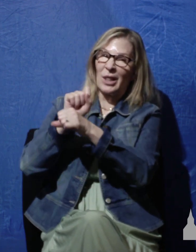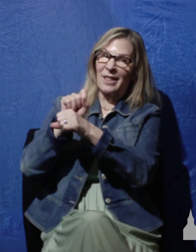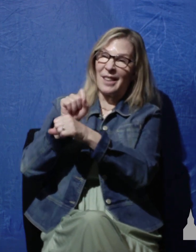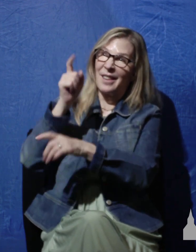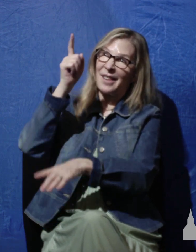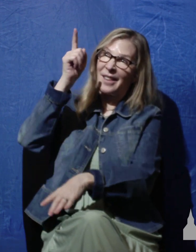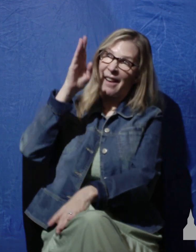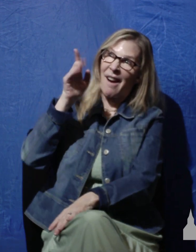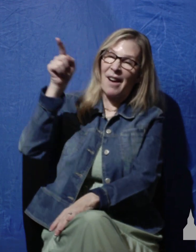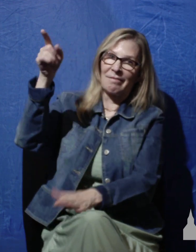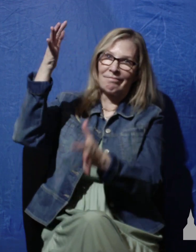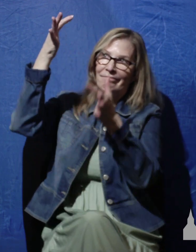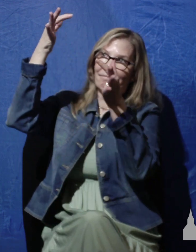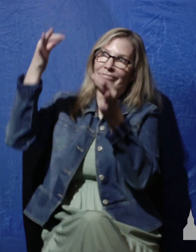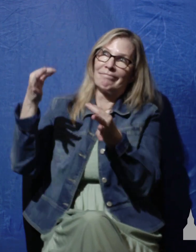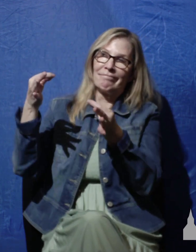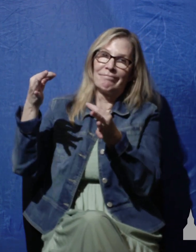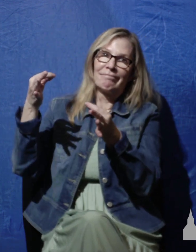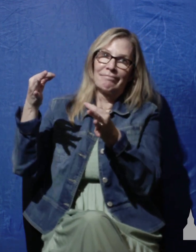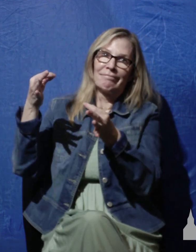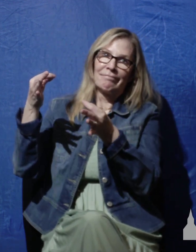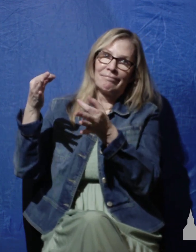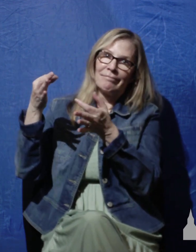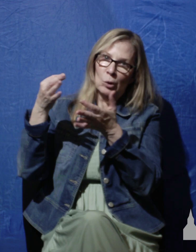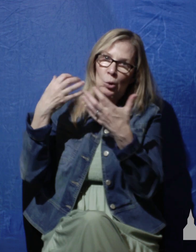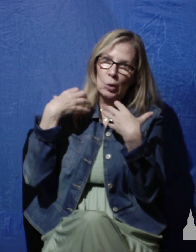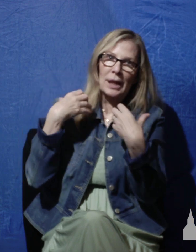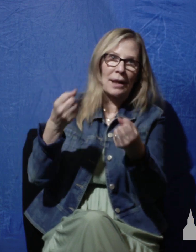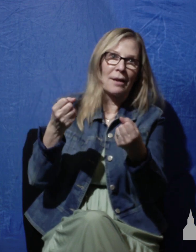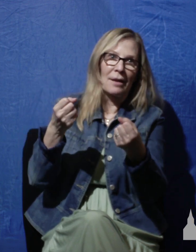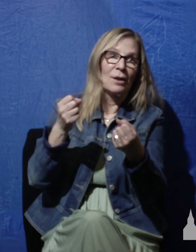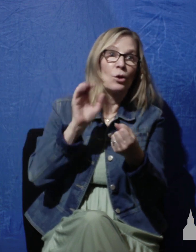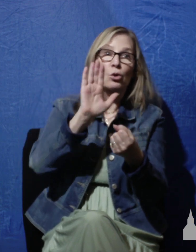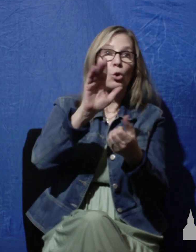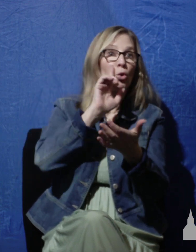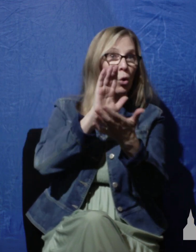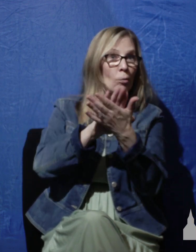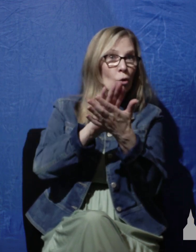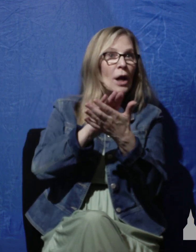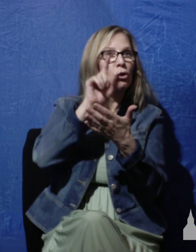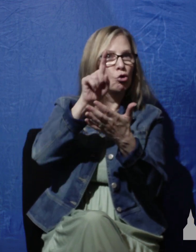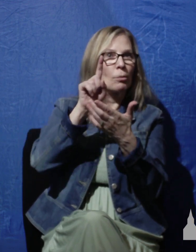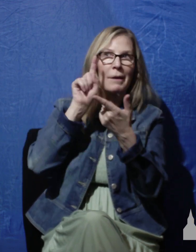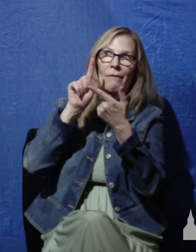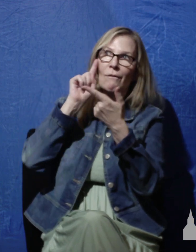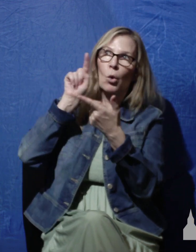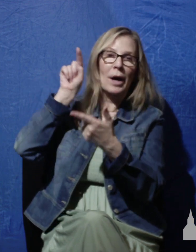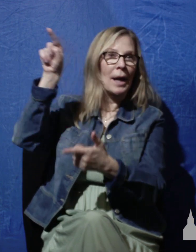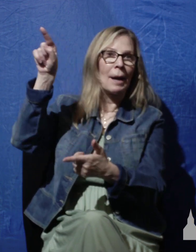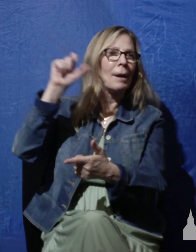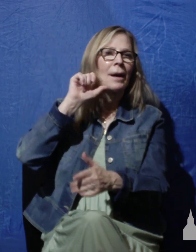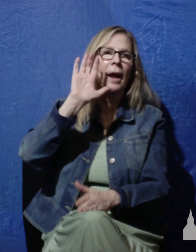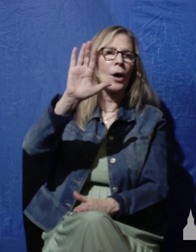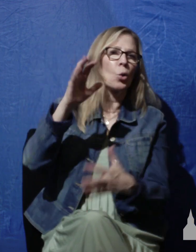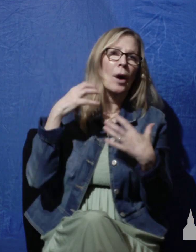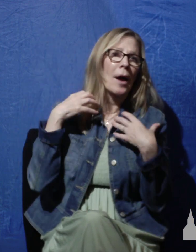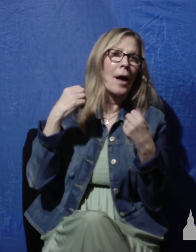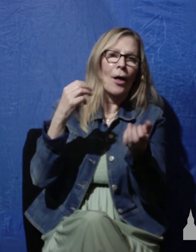God who has healed you. And therefore, your praise should be reserved for him and not your health provider and